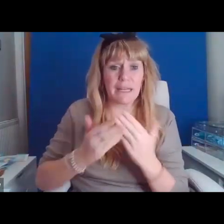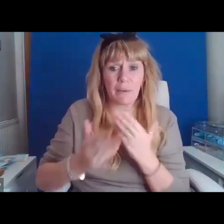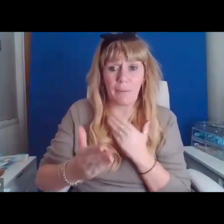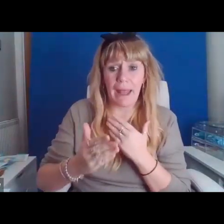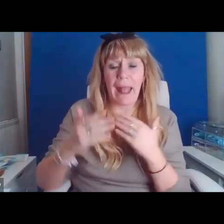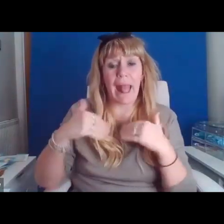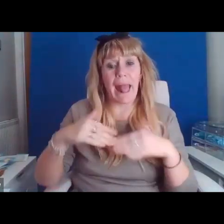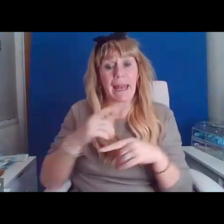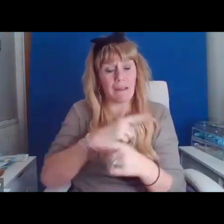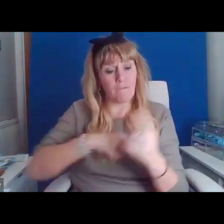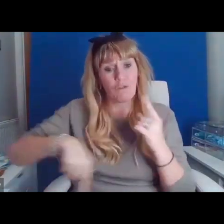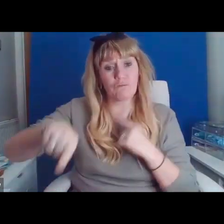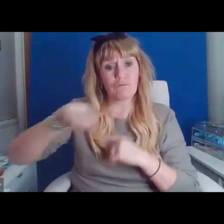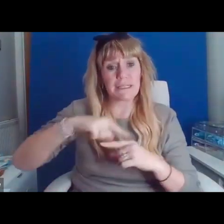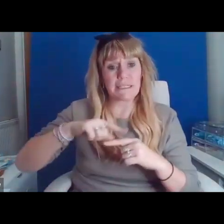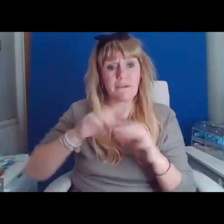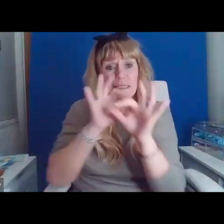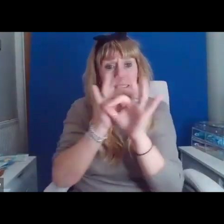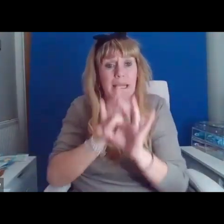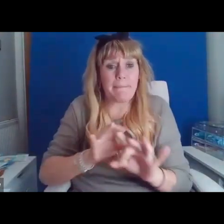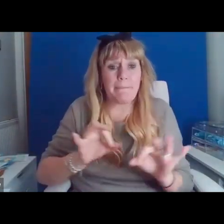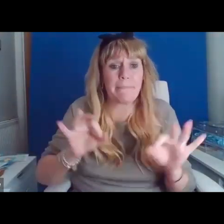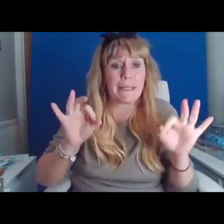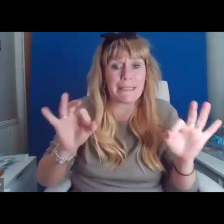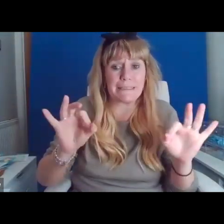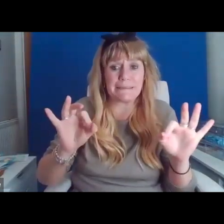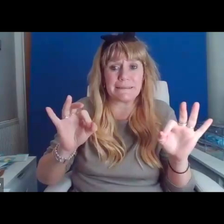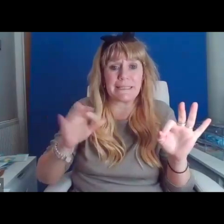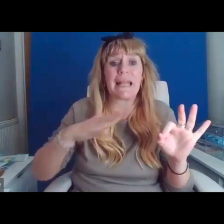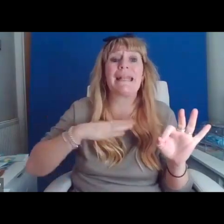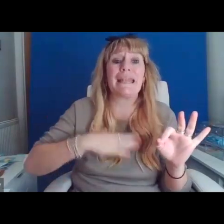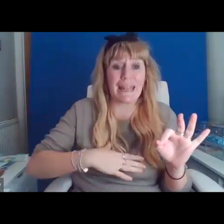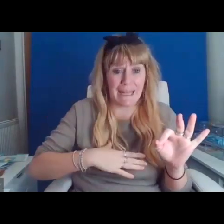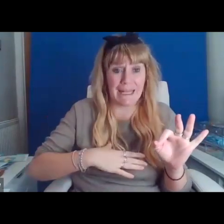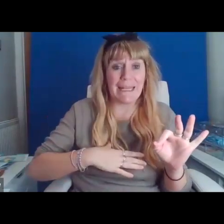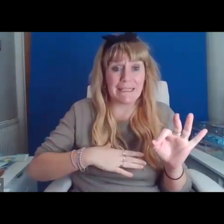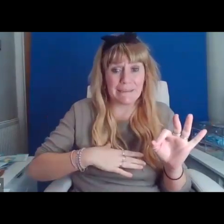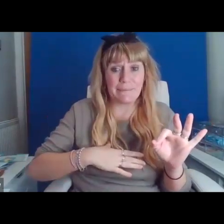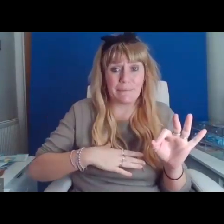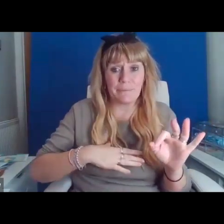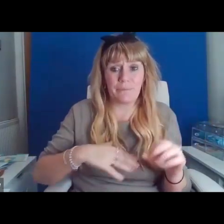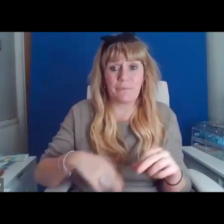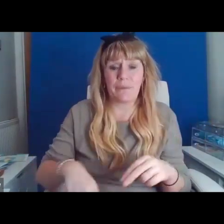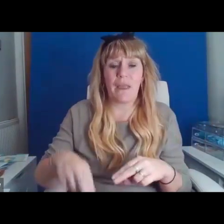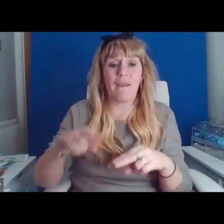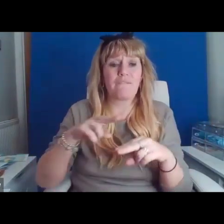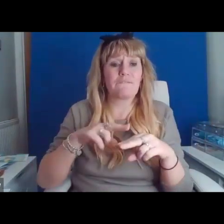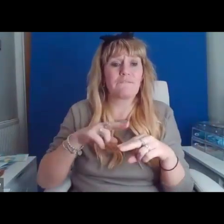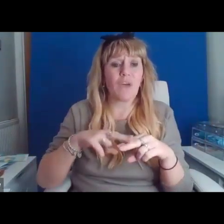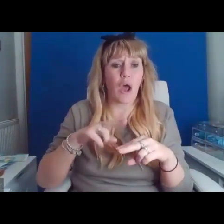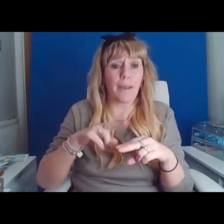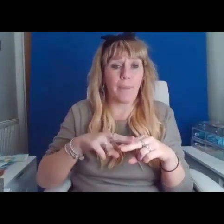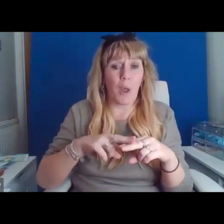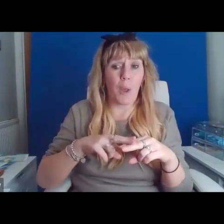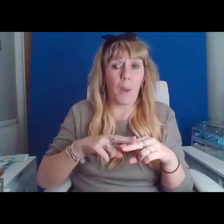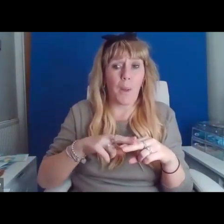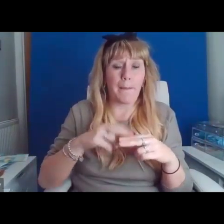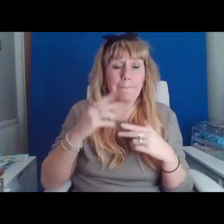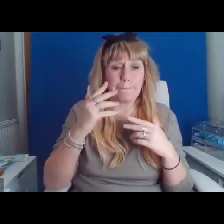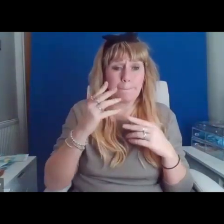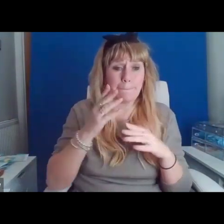us in peace so needed, vibrant mysteries to tend gently,